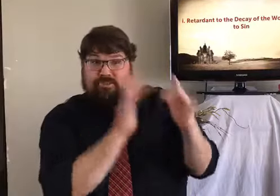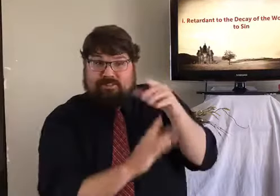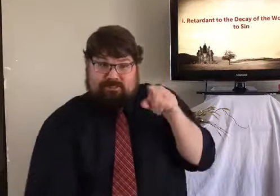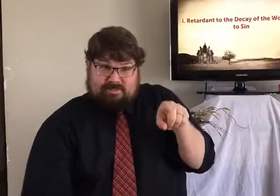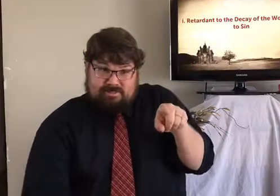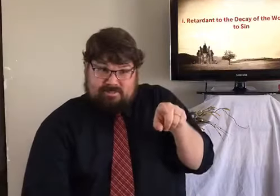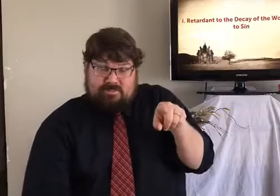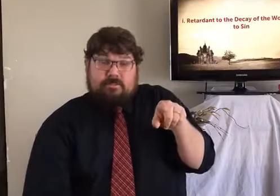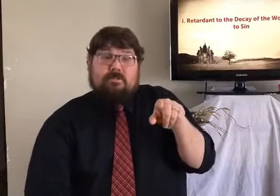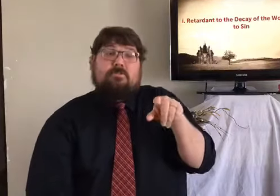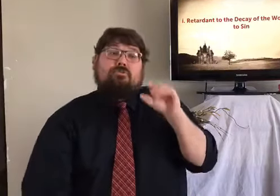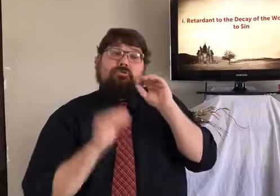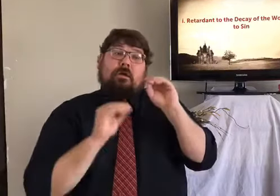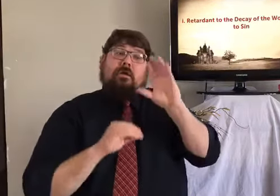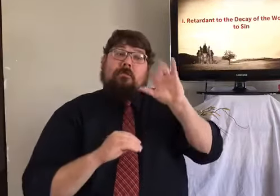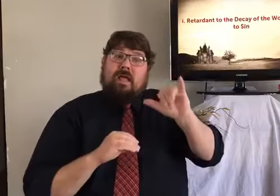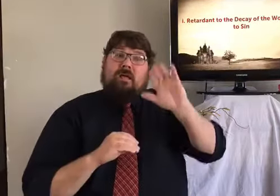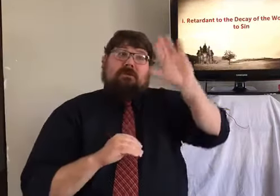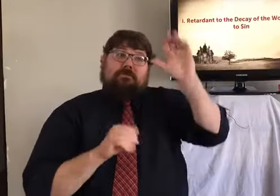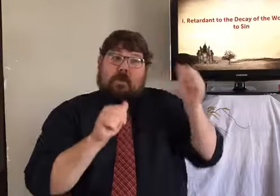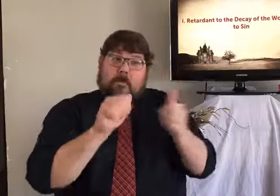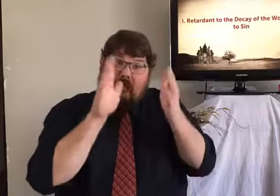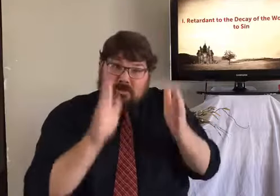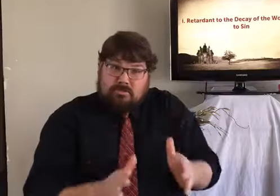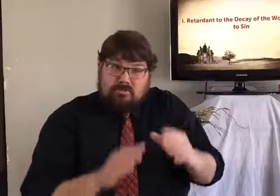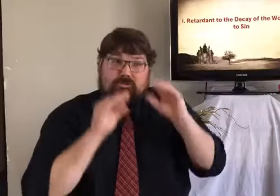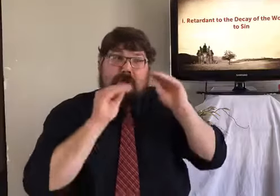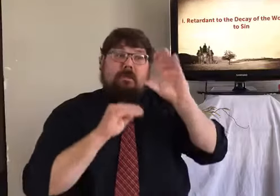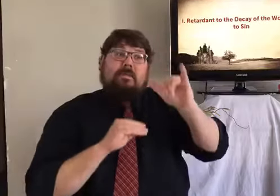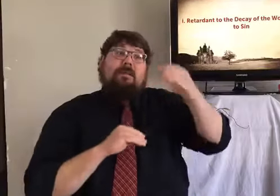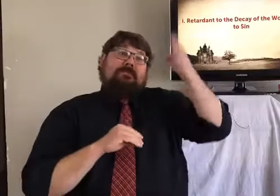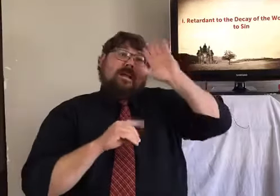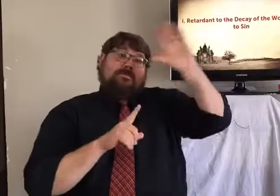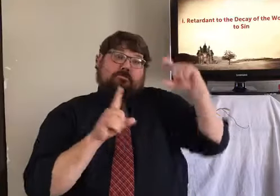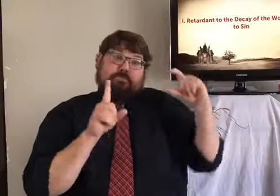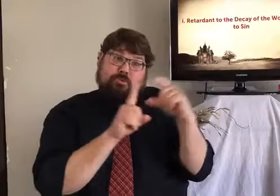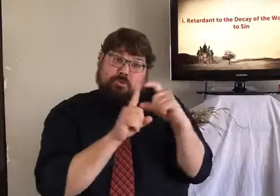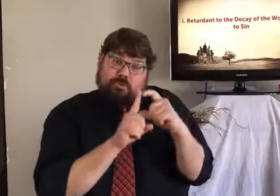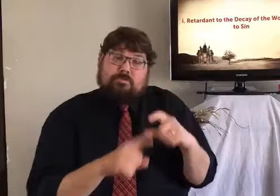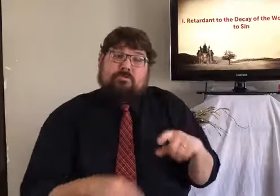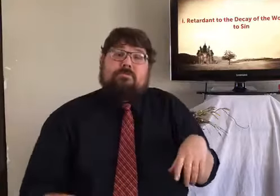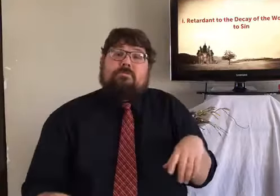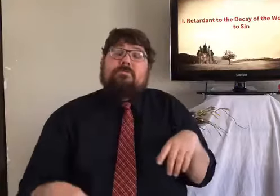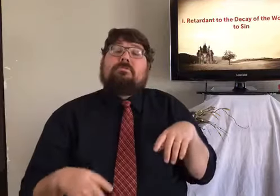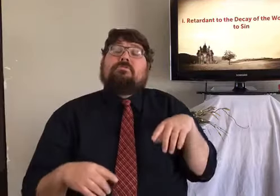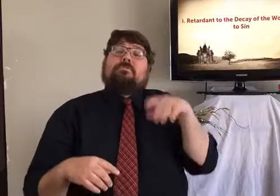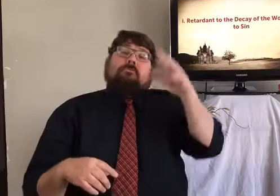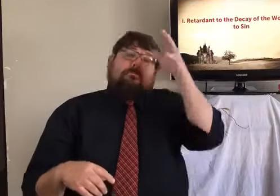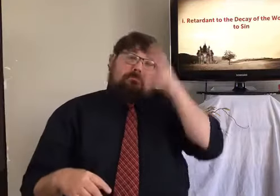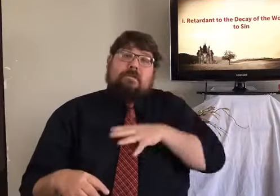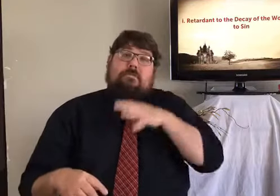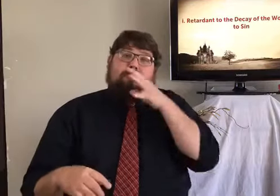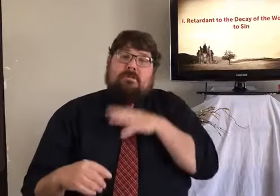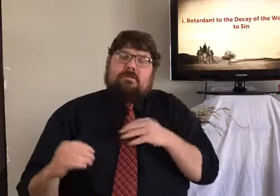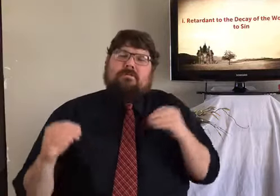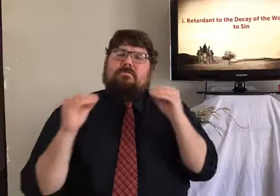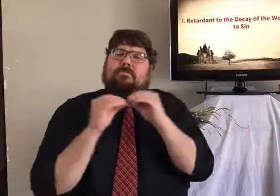the religion, as taught by Jesus, as taught by his apostles, as taught following